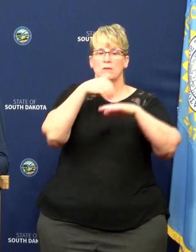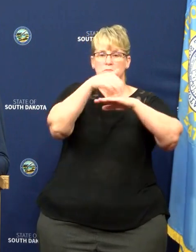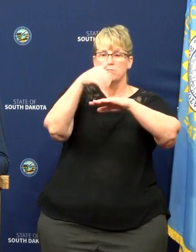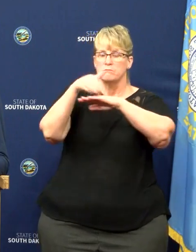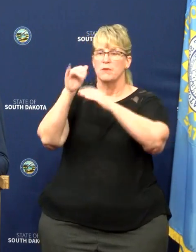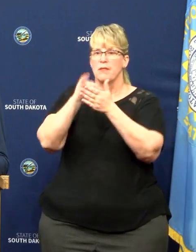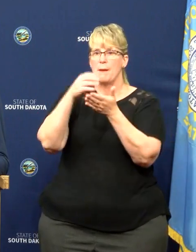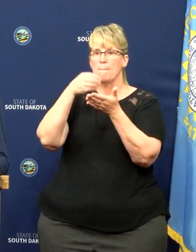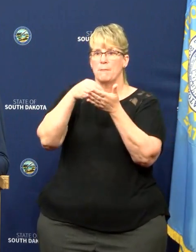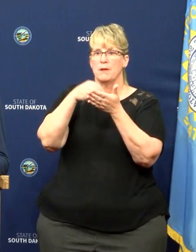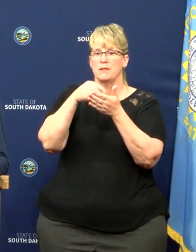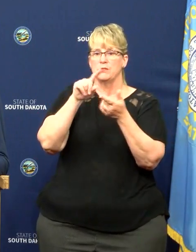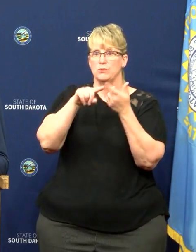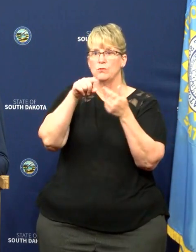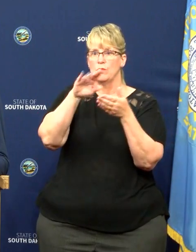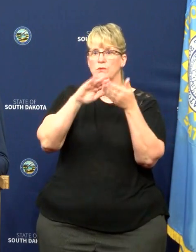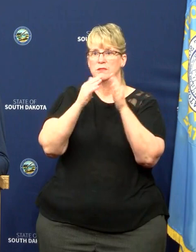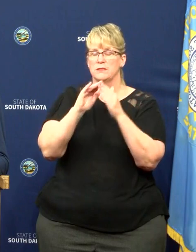those entities.